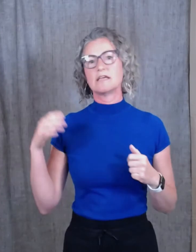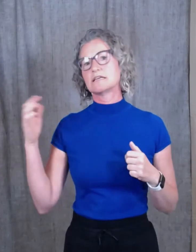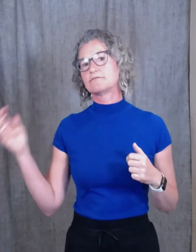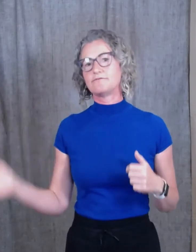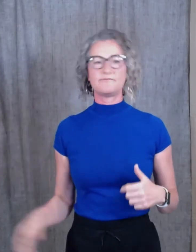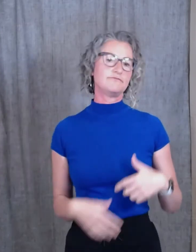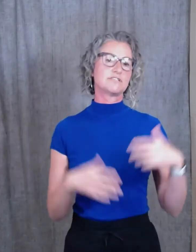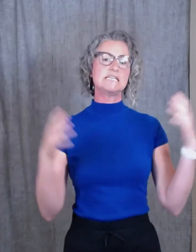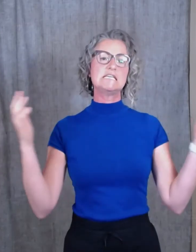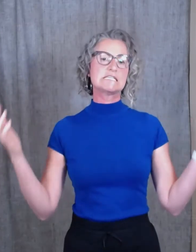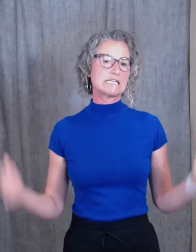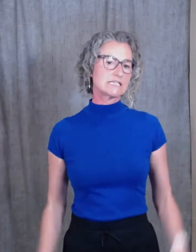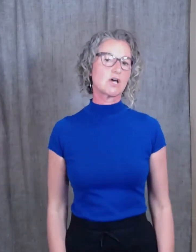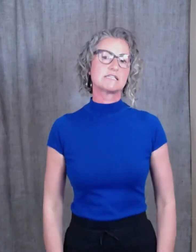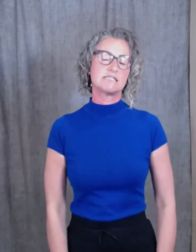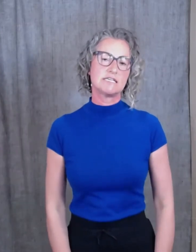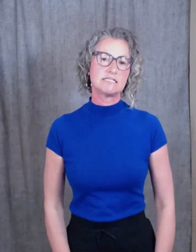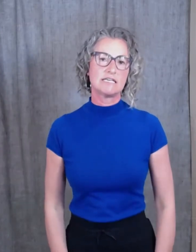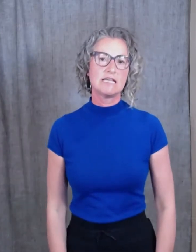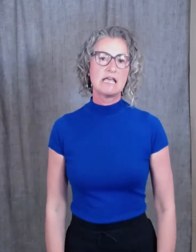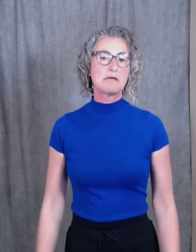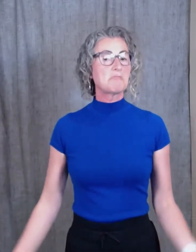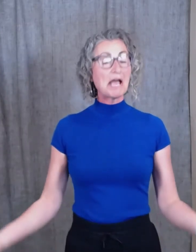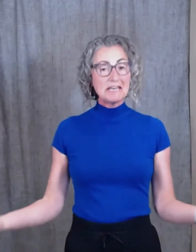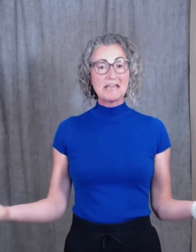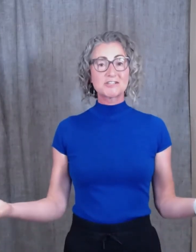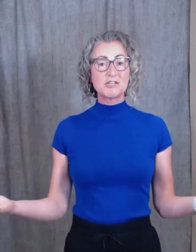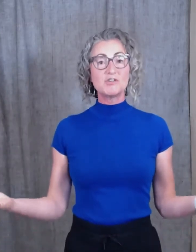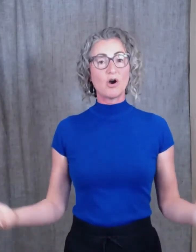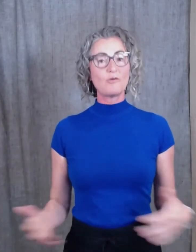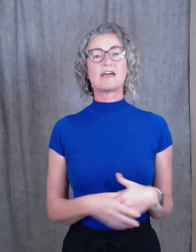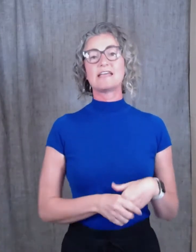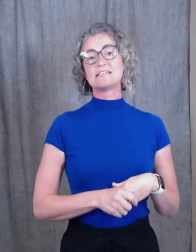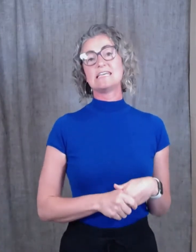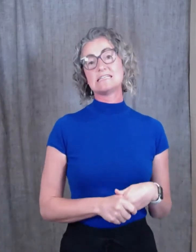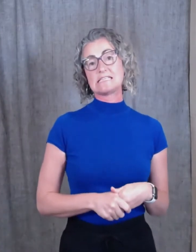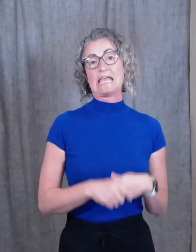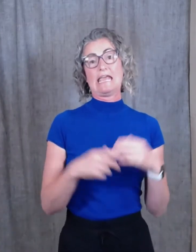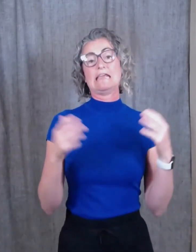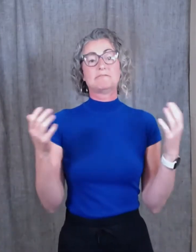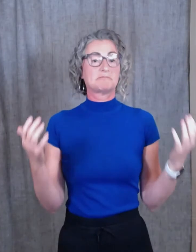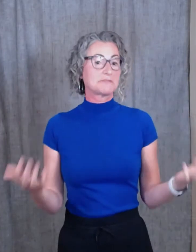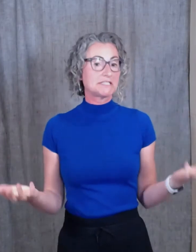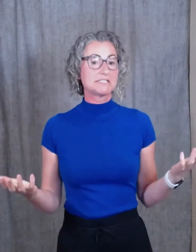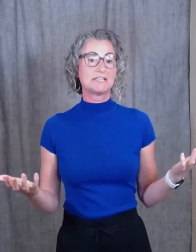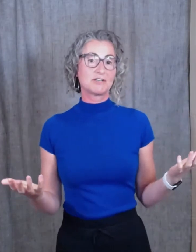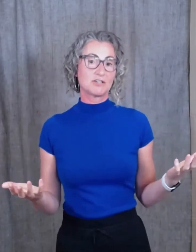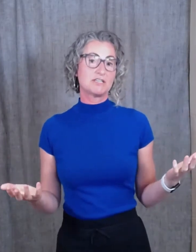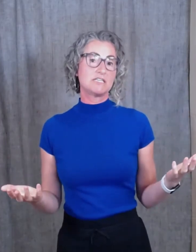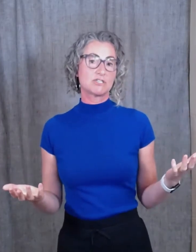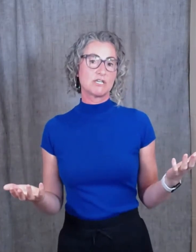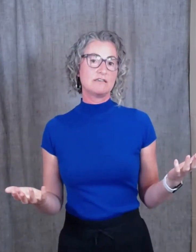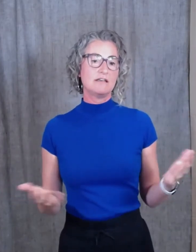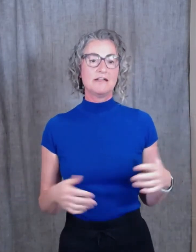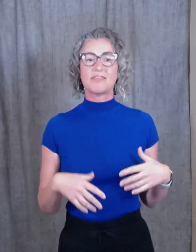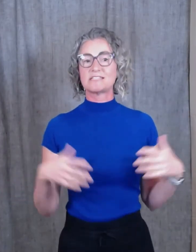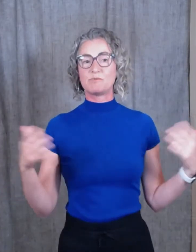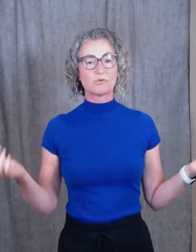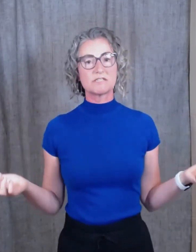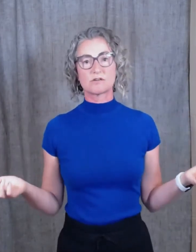fatigued and exhausted. And I didn't actually know that it is a clinical condition that's been researched